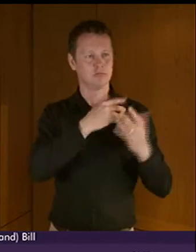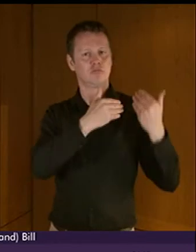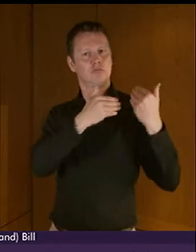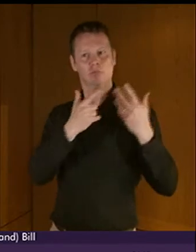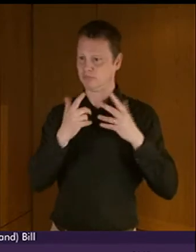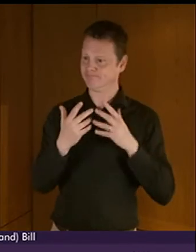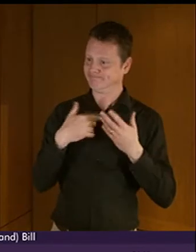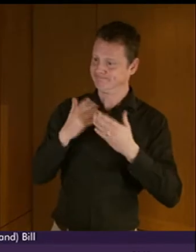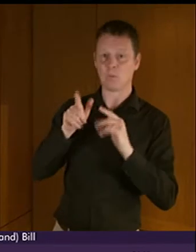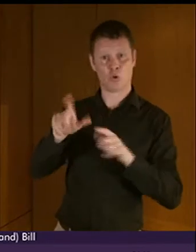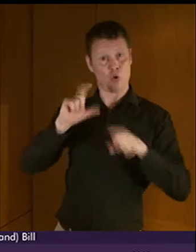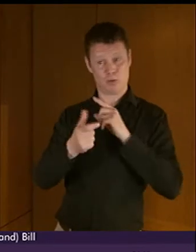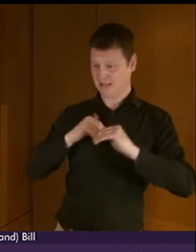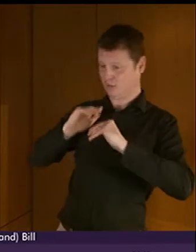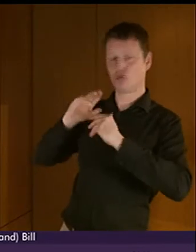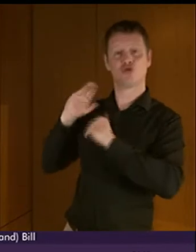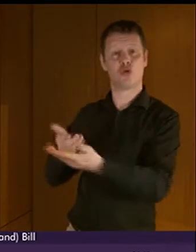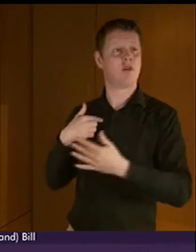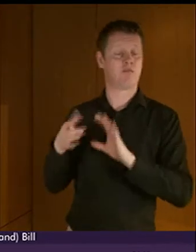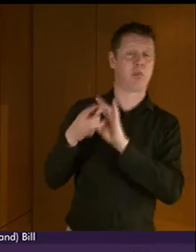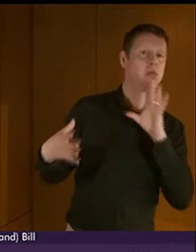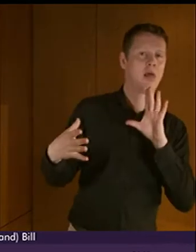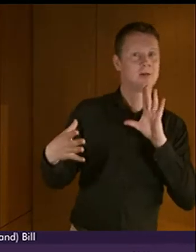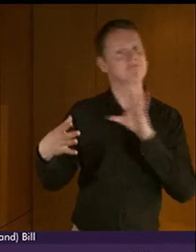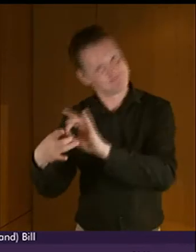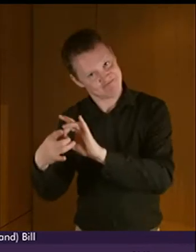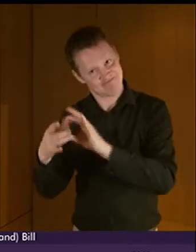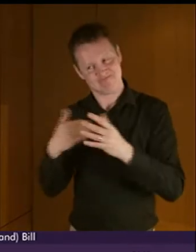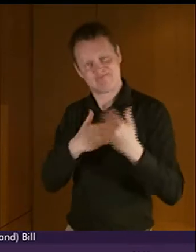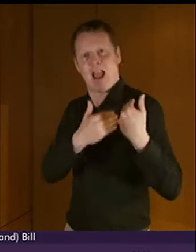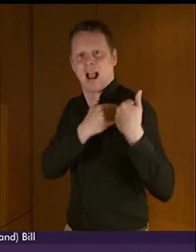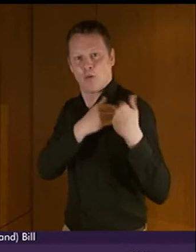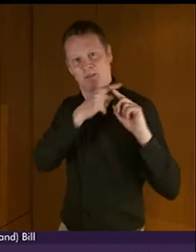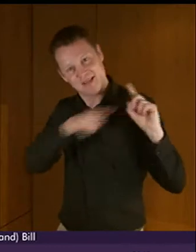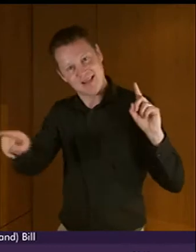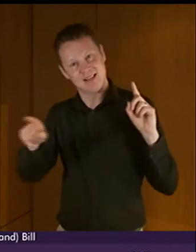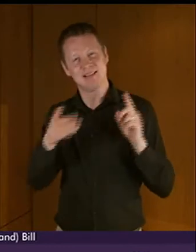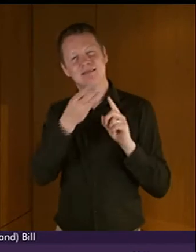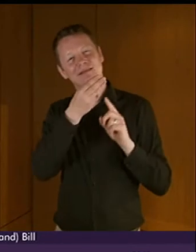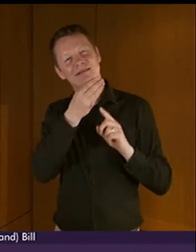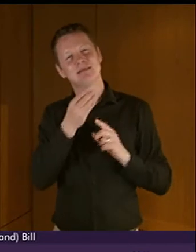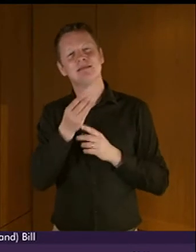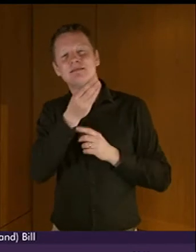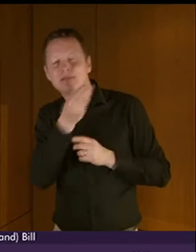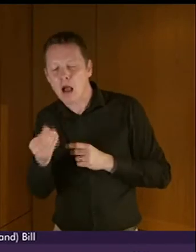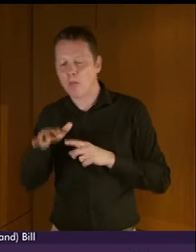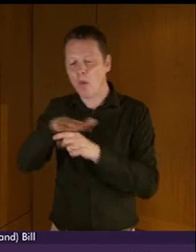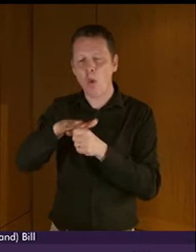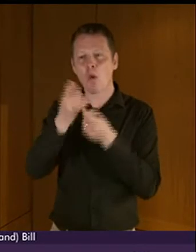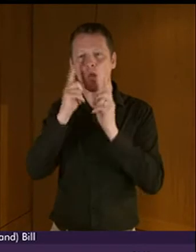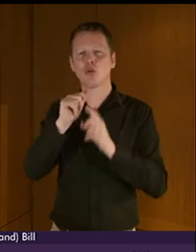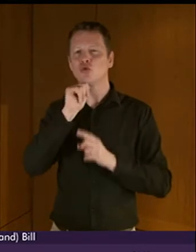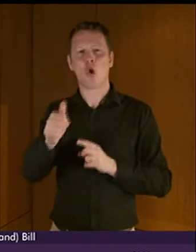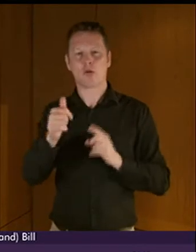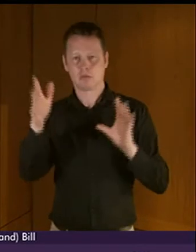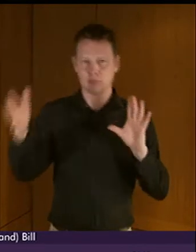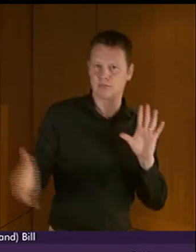This is important for all public bodies, but particularly for local authorities who are not directly accountable to Scottish ministers. And